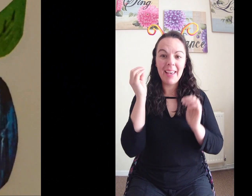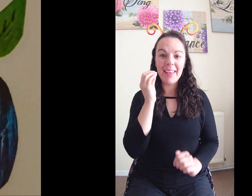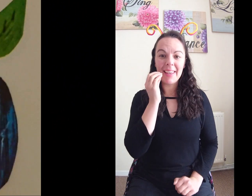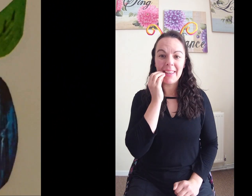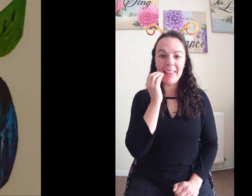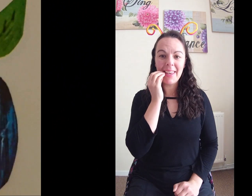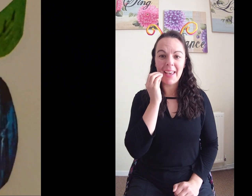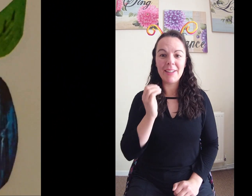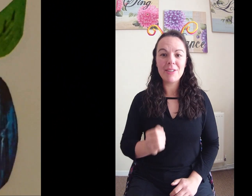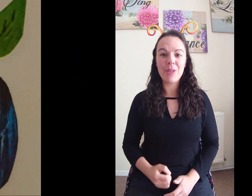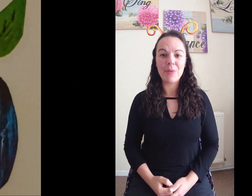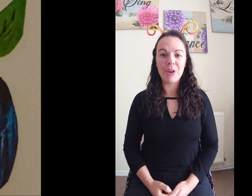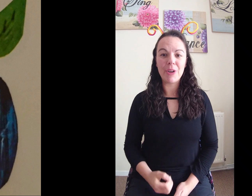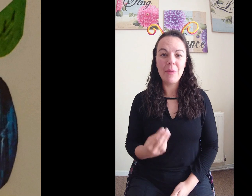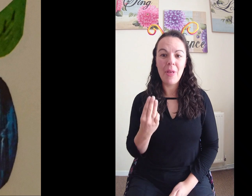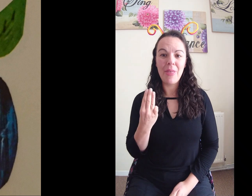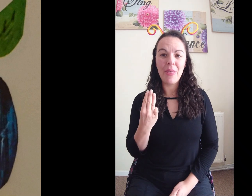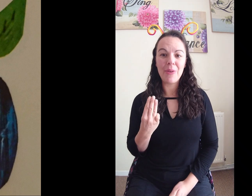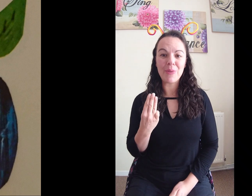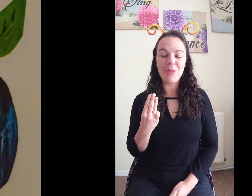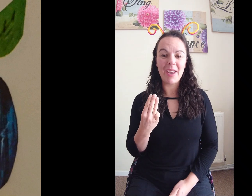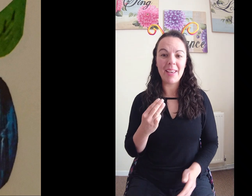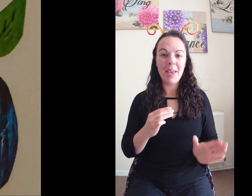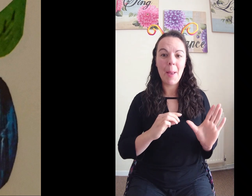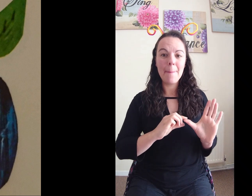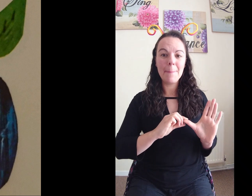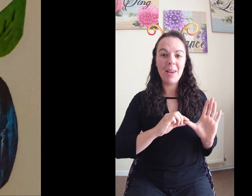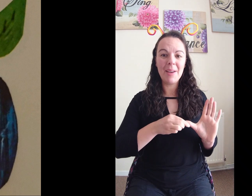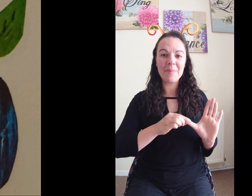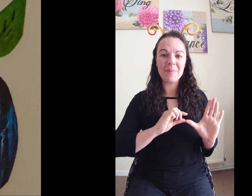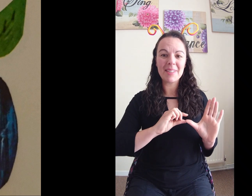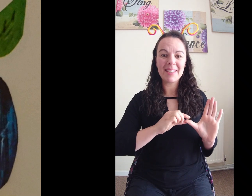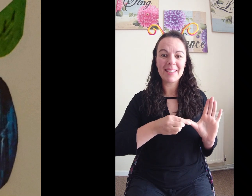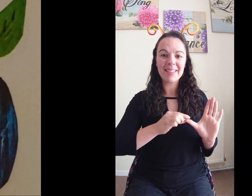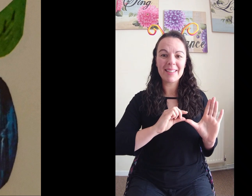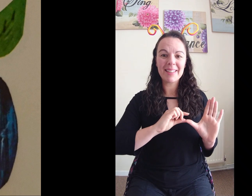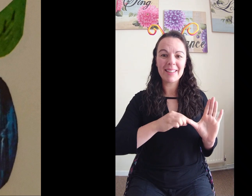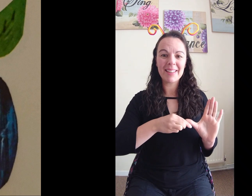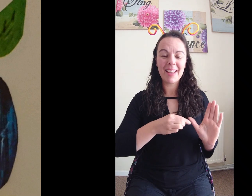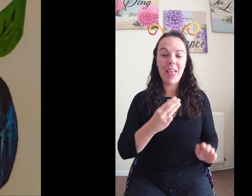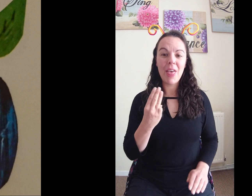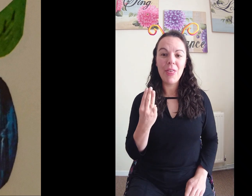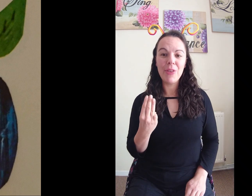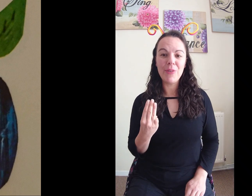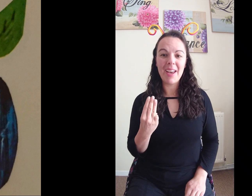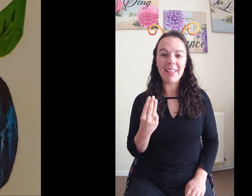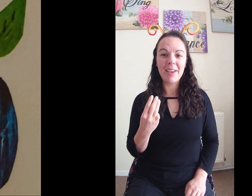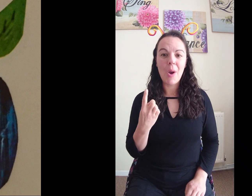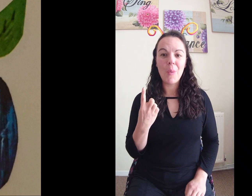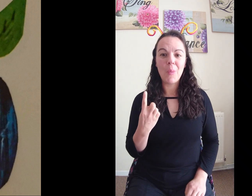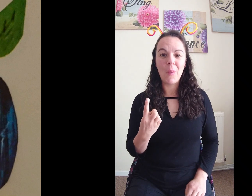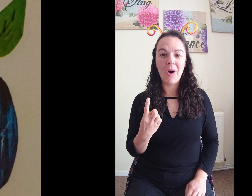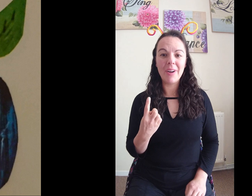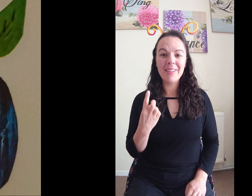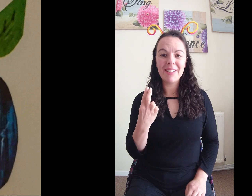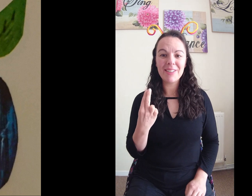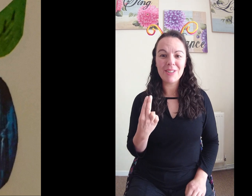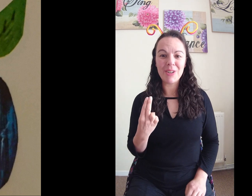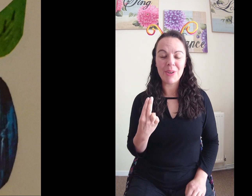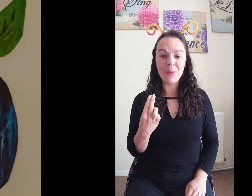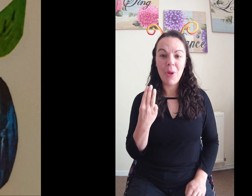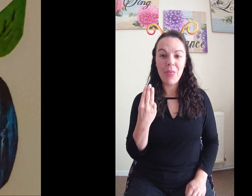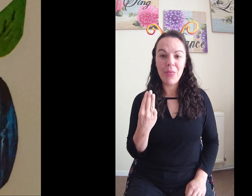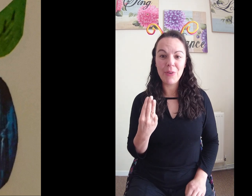he ate through three plums. Three! One!